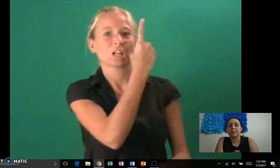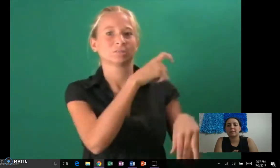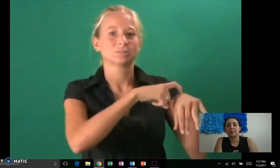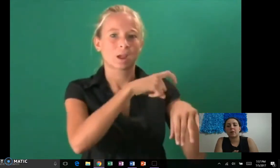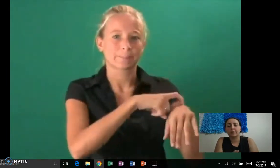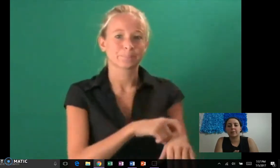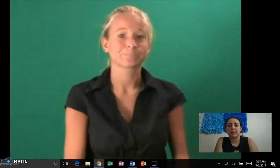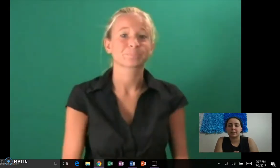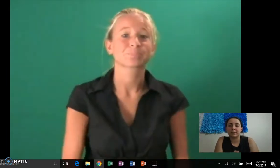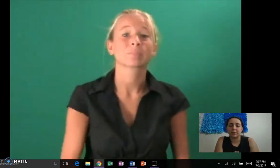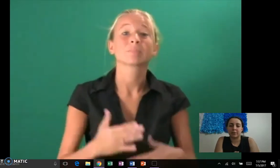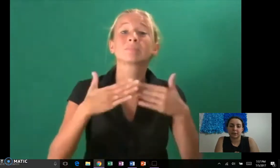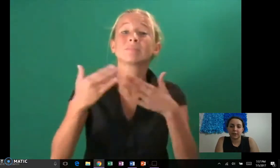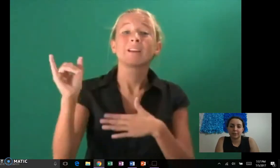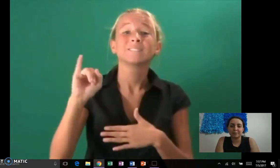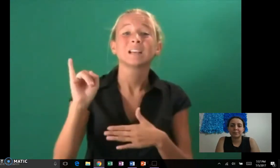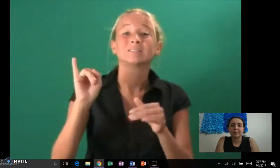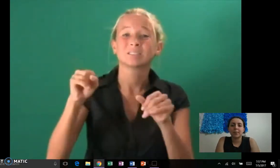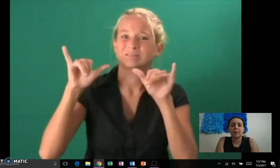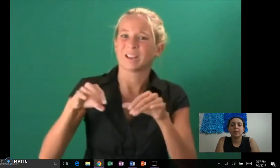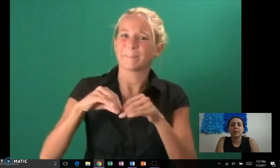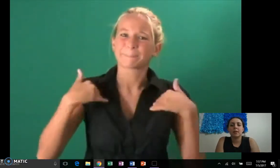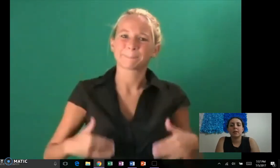often less severe than the first time.